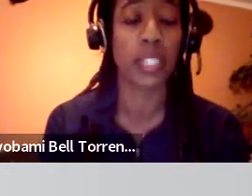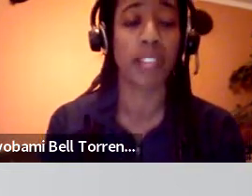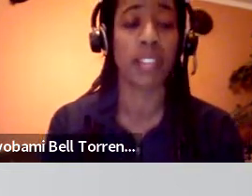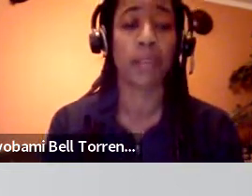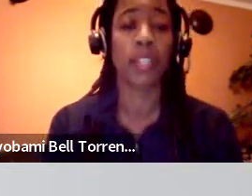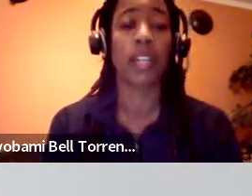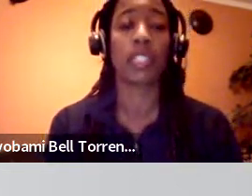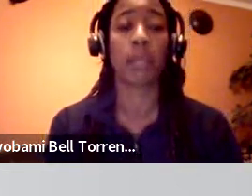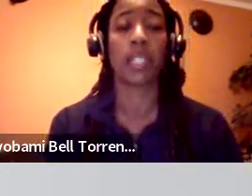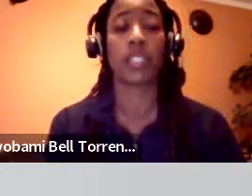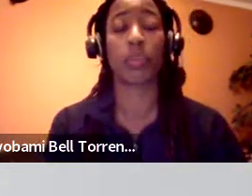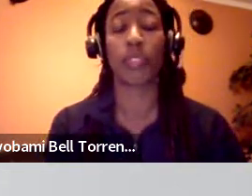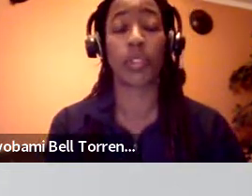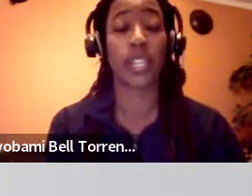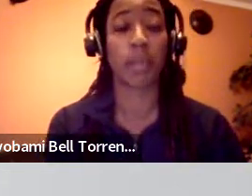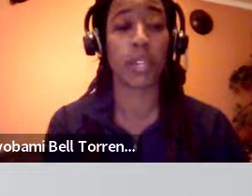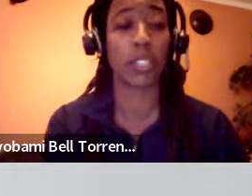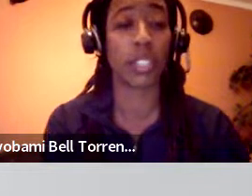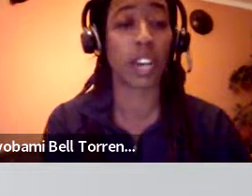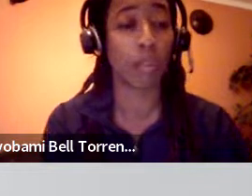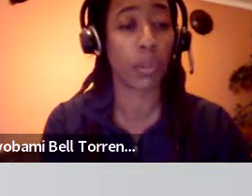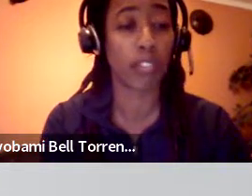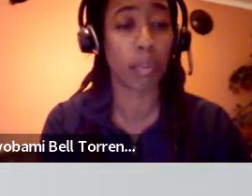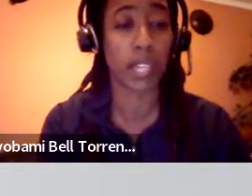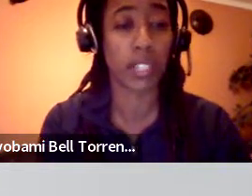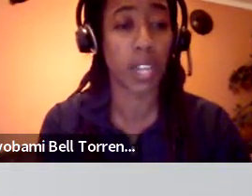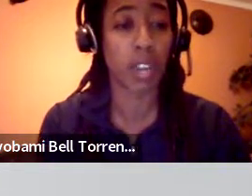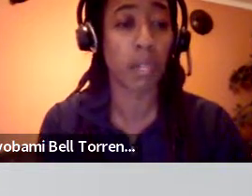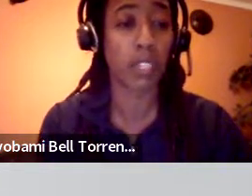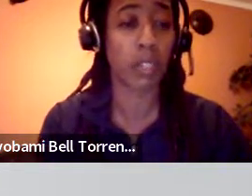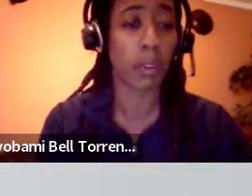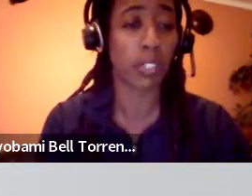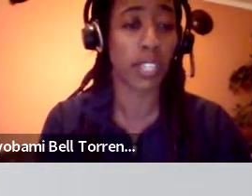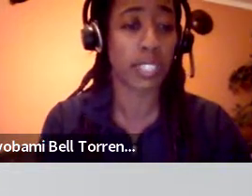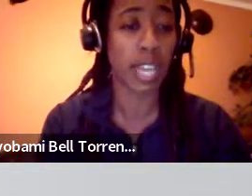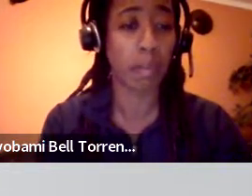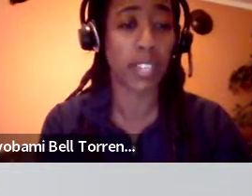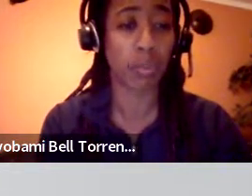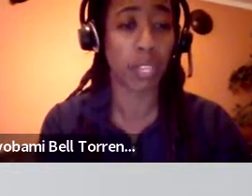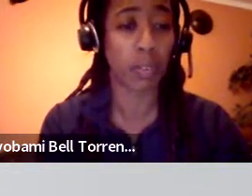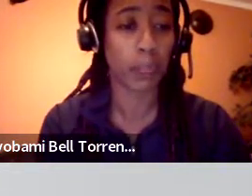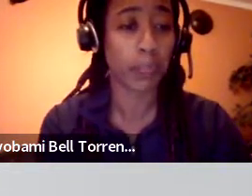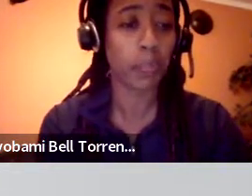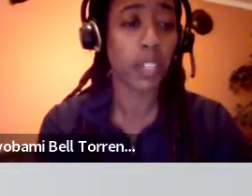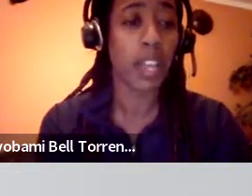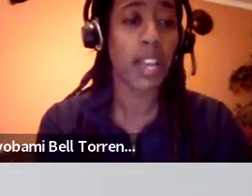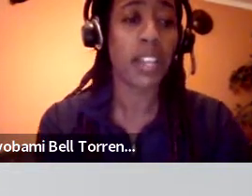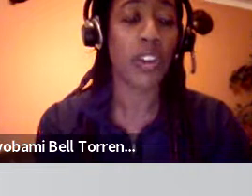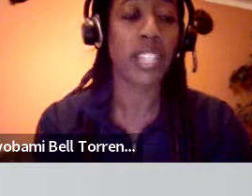October 27th. That will take place at 1230 and be on the lookout for more information, but you can mark the date that's happening next week.